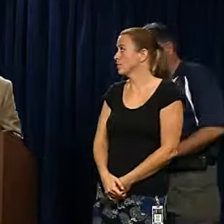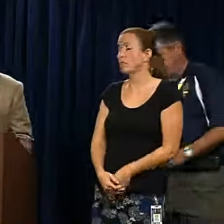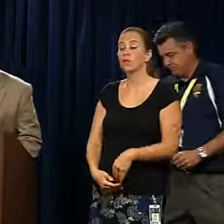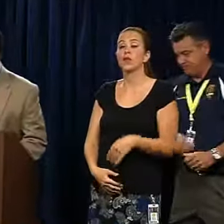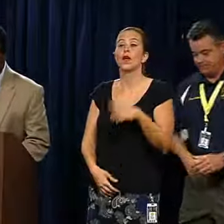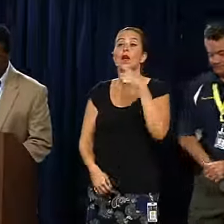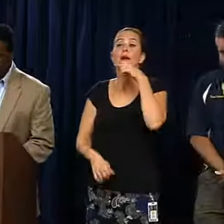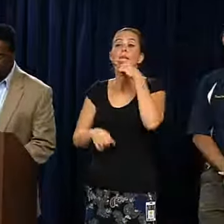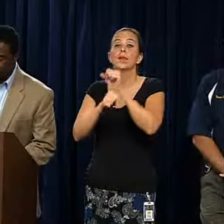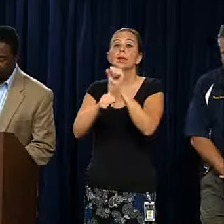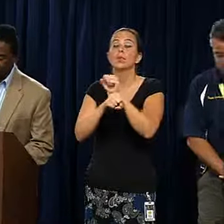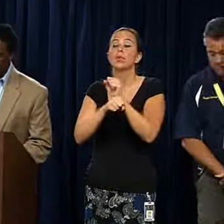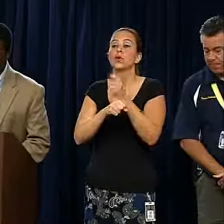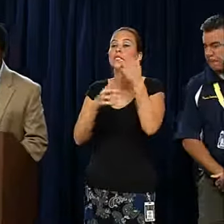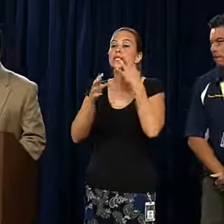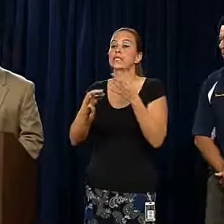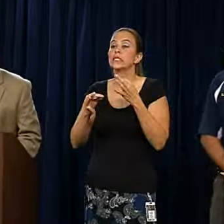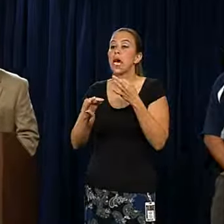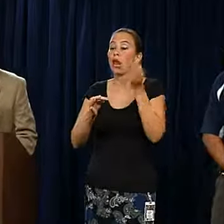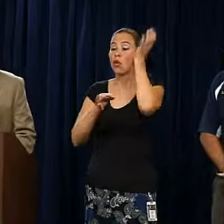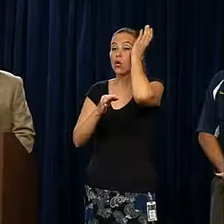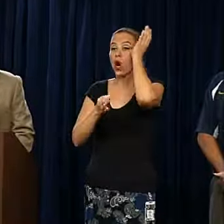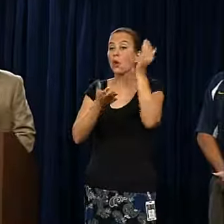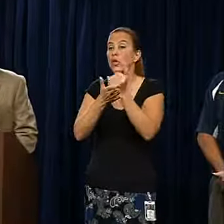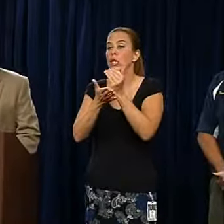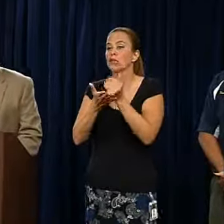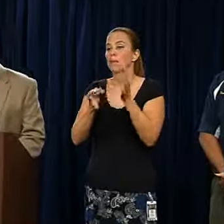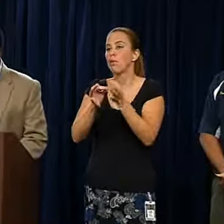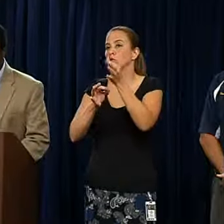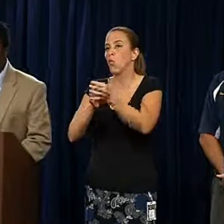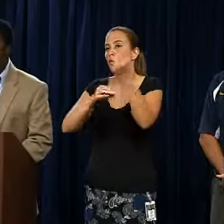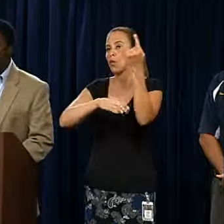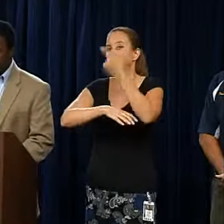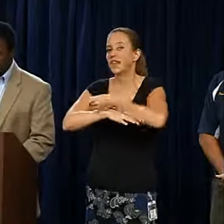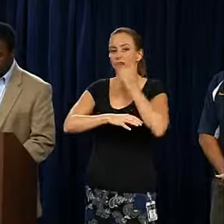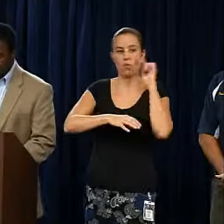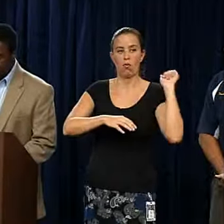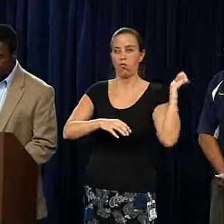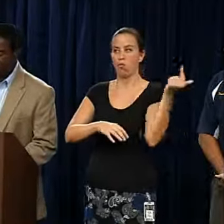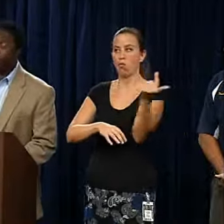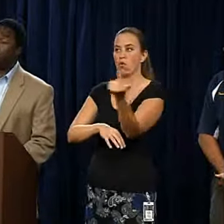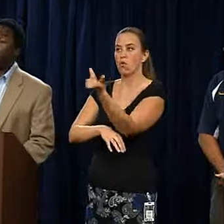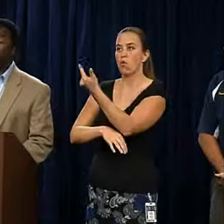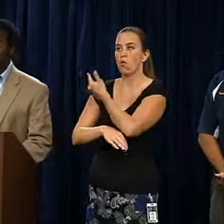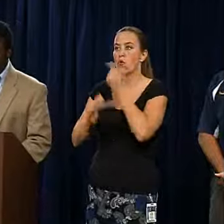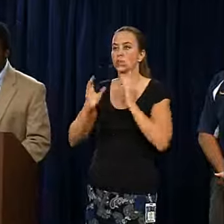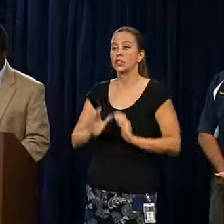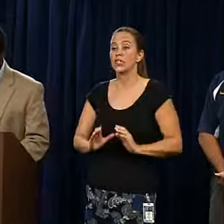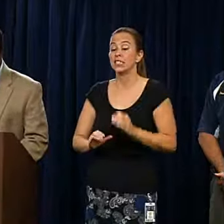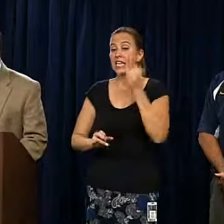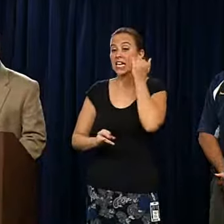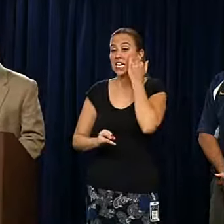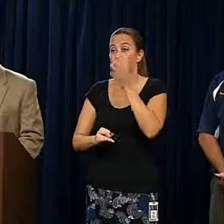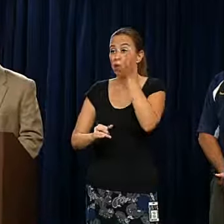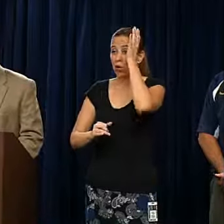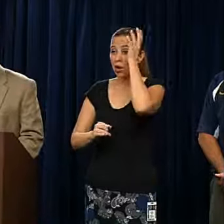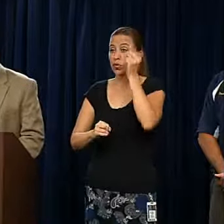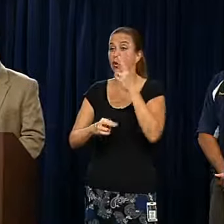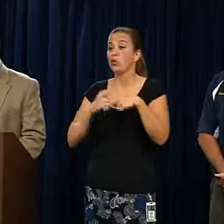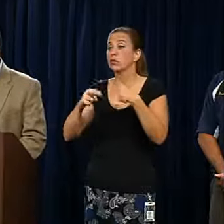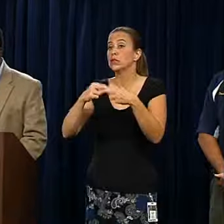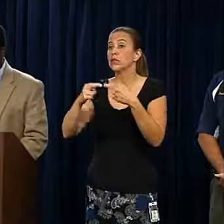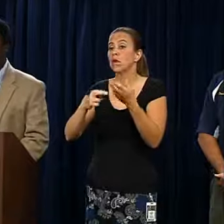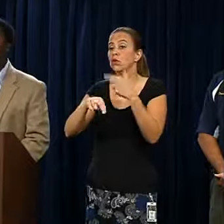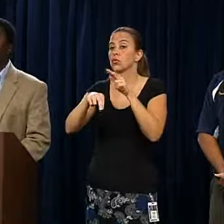Public Works has decided that garbage collection will be pushed back one day for all residents. If your garbage or recycling is normally